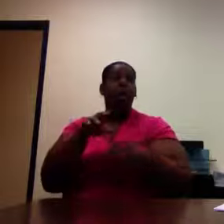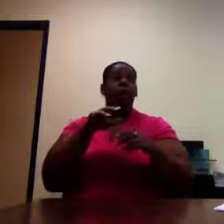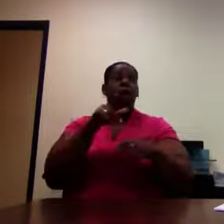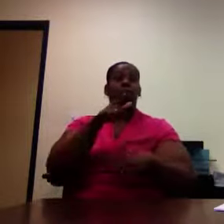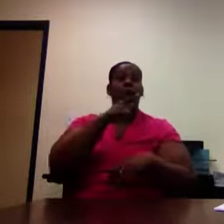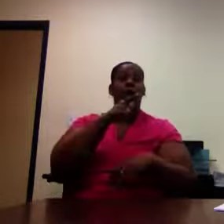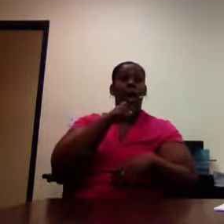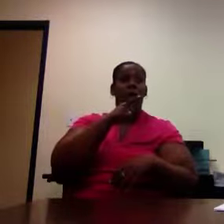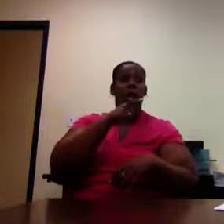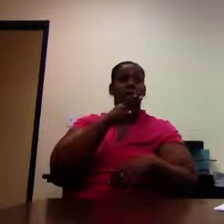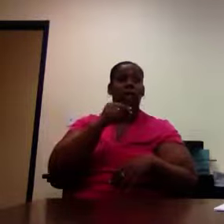over $5.